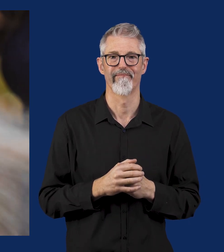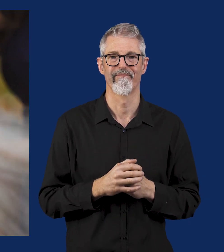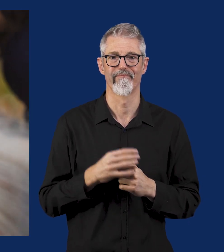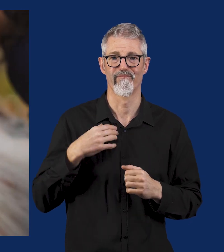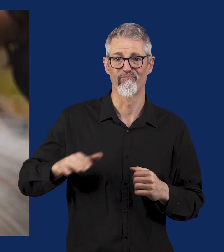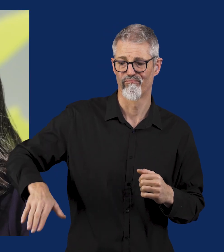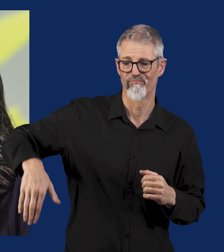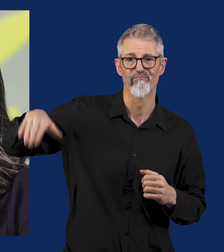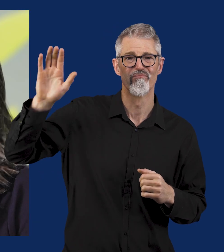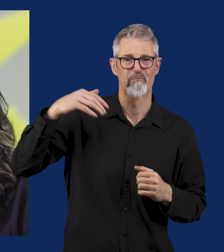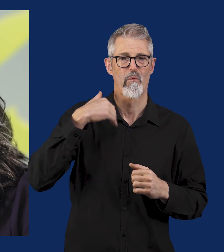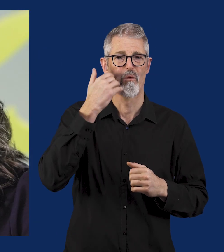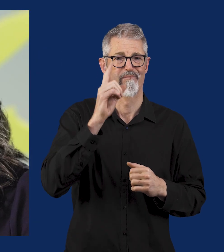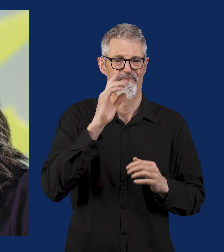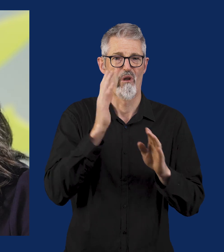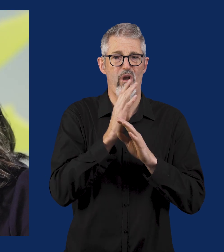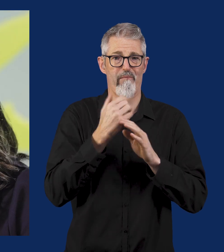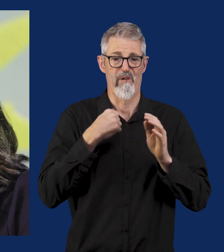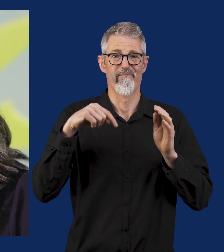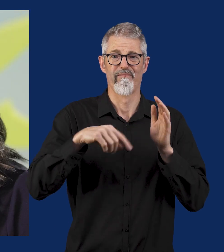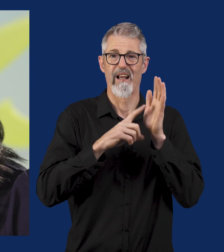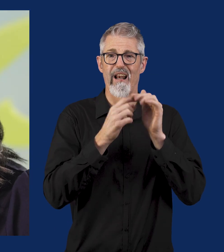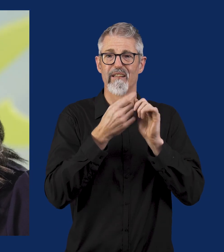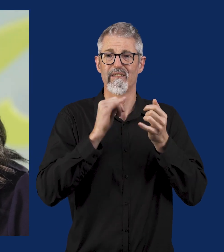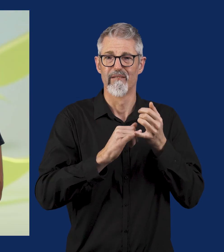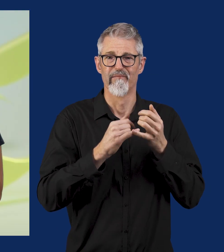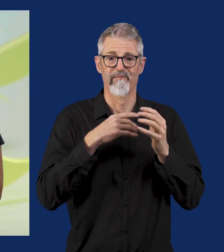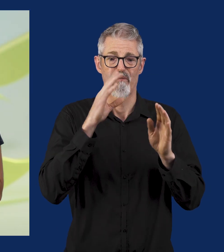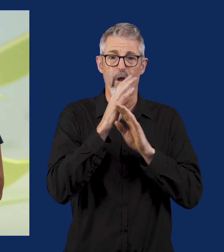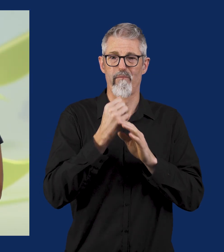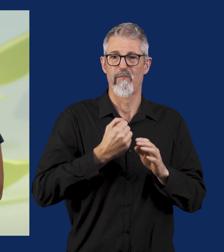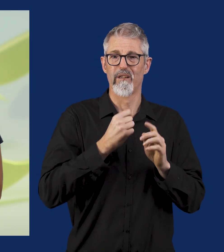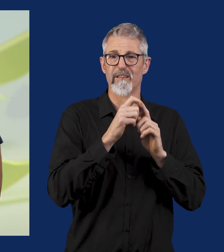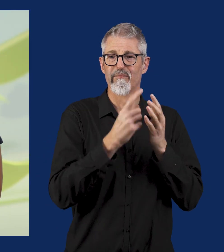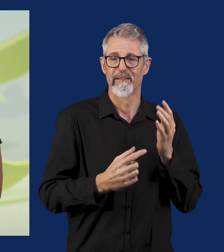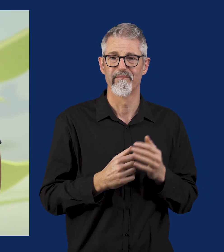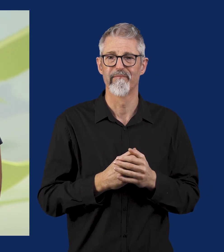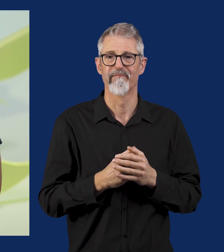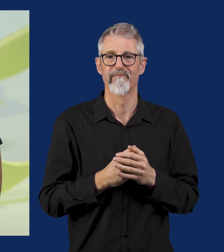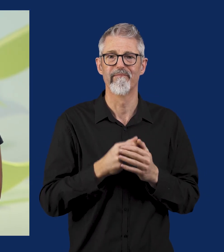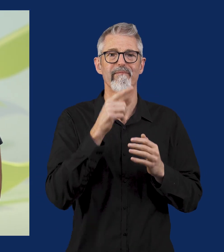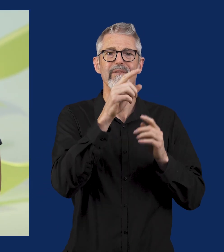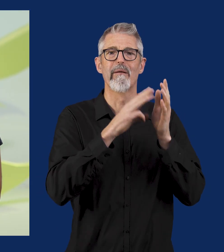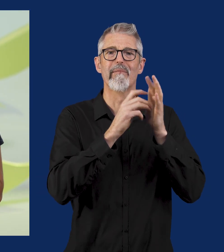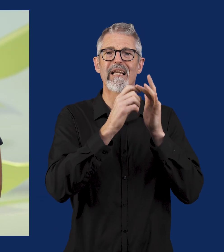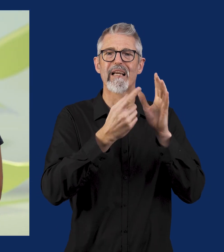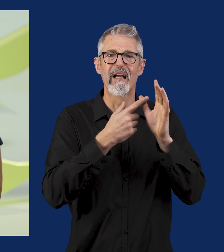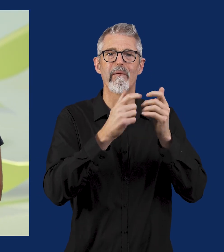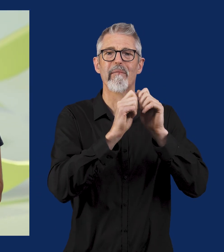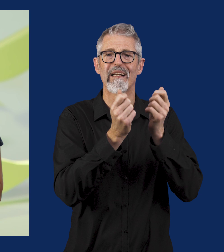Growing up, I always hid my legs. I always hid my disability. There was a distinct lack of people with disabilities in media, in